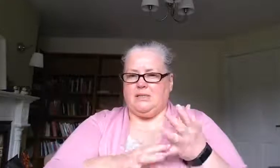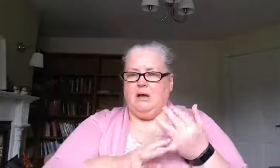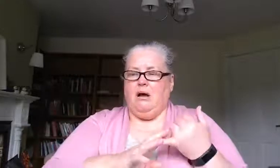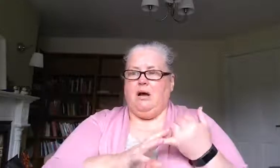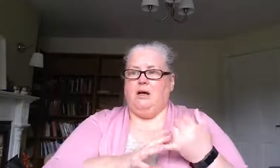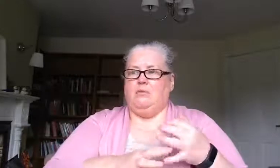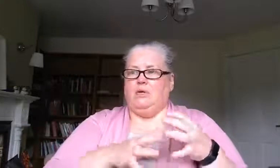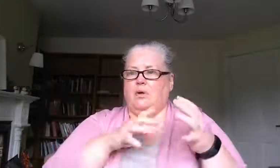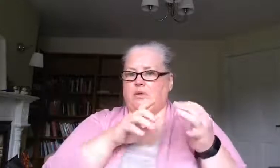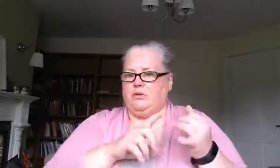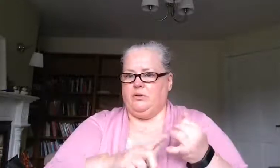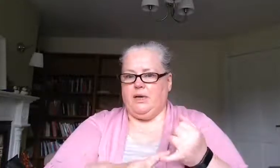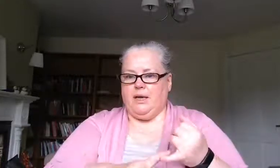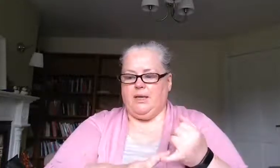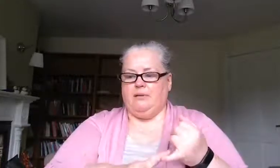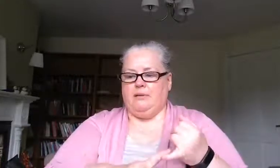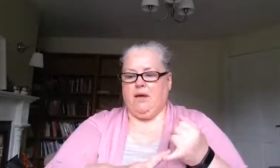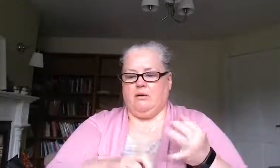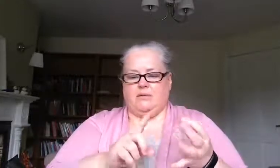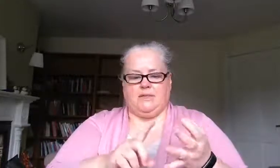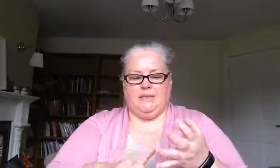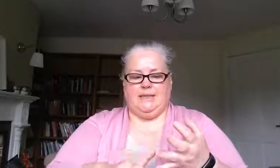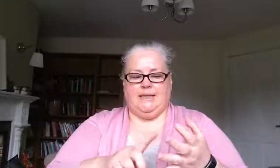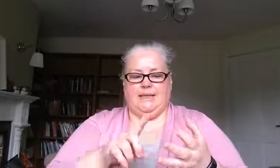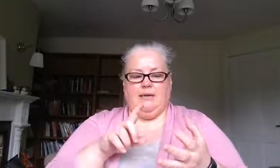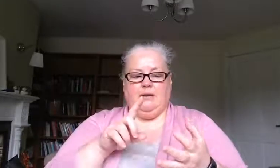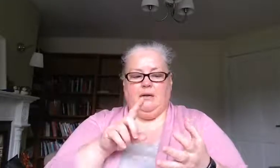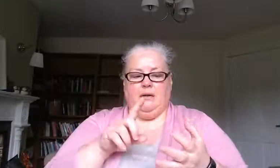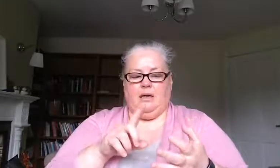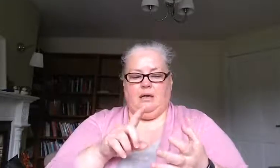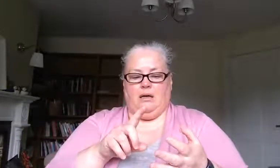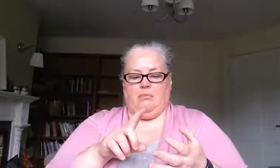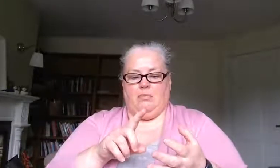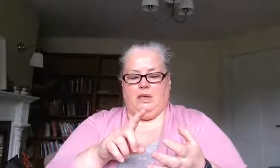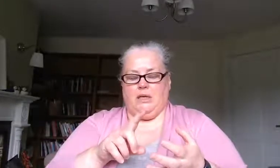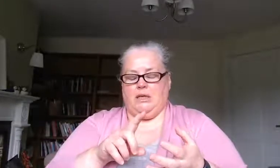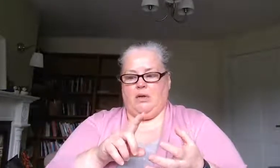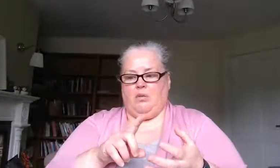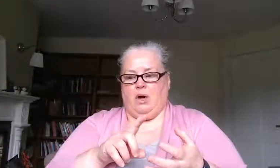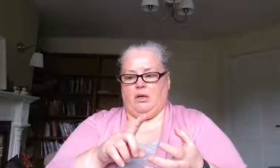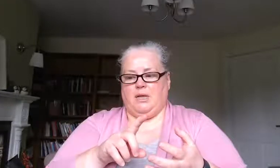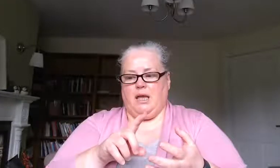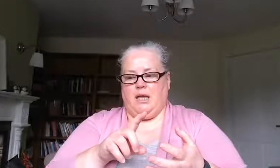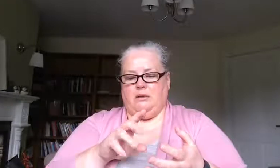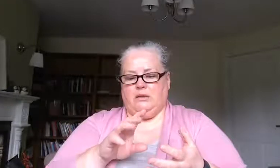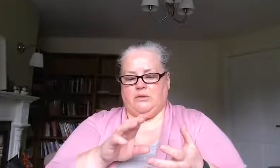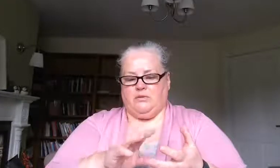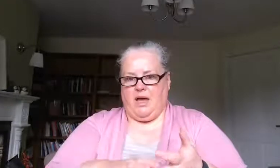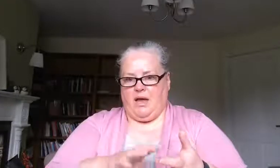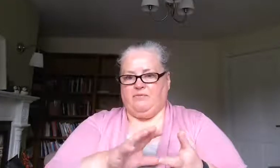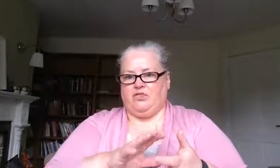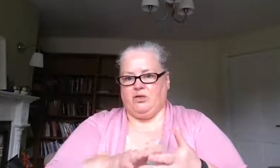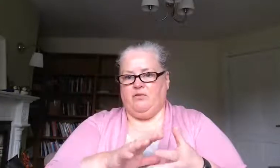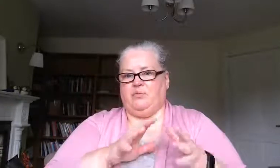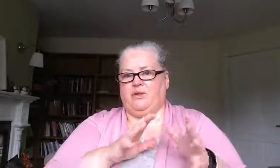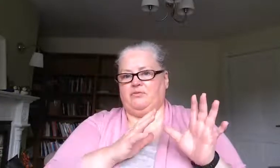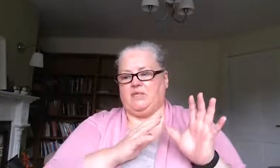um you know is there lying there stealing um you know are they is there theft shock lifting